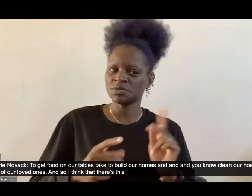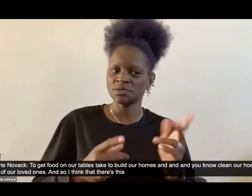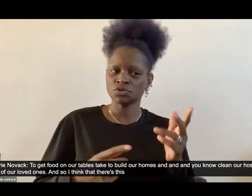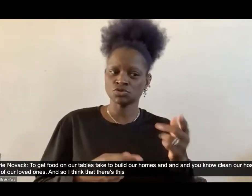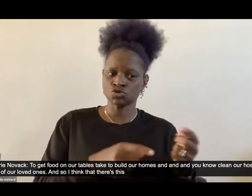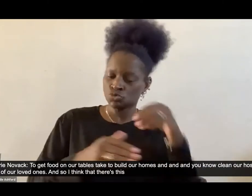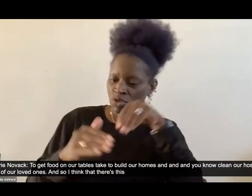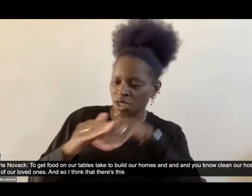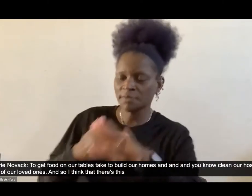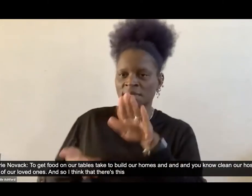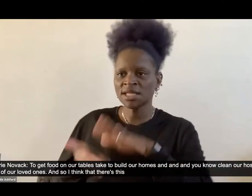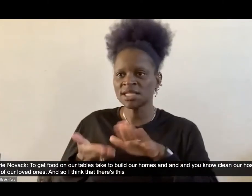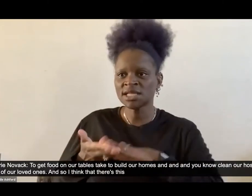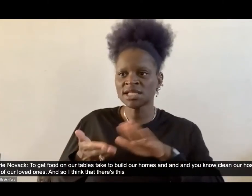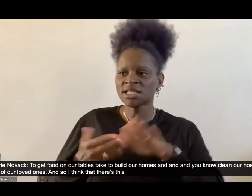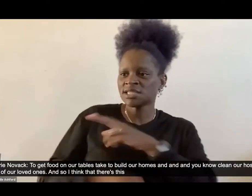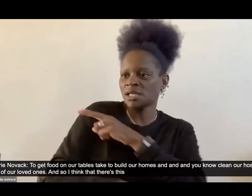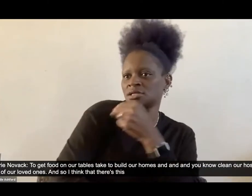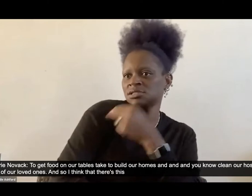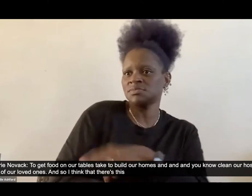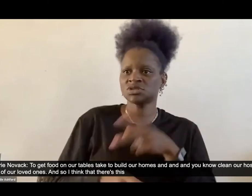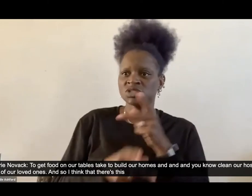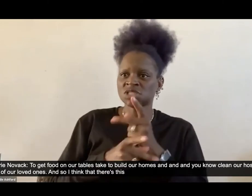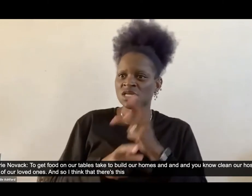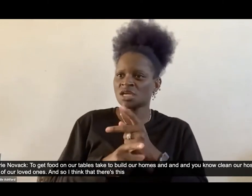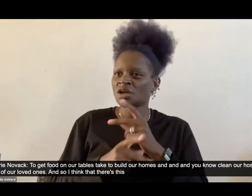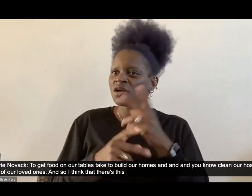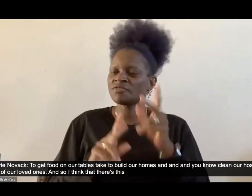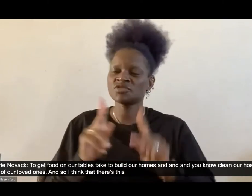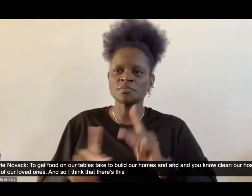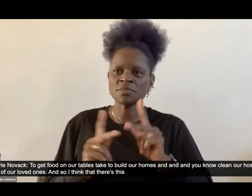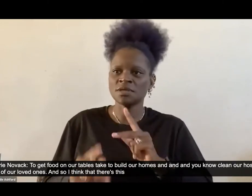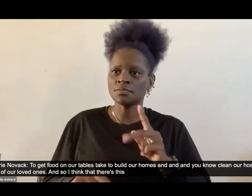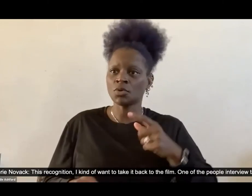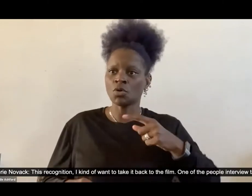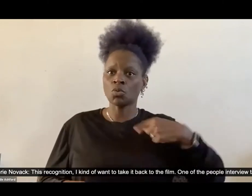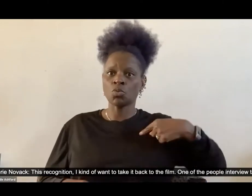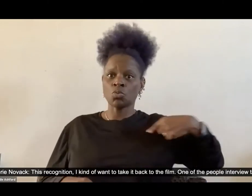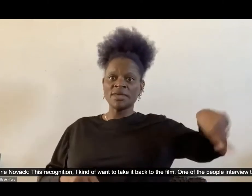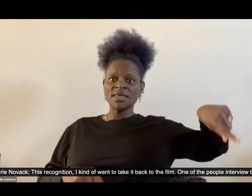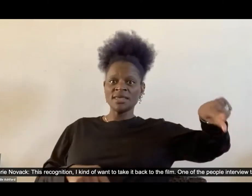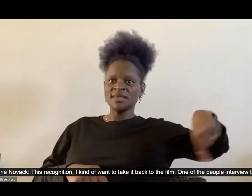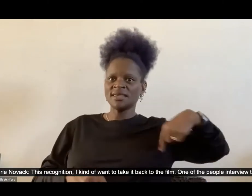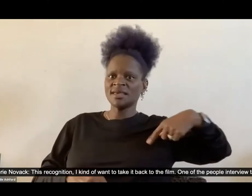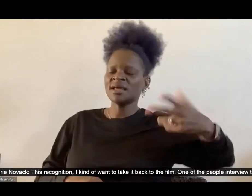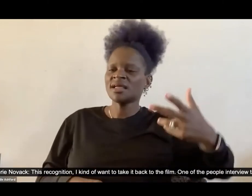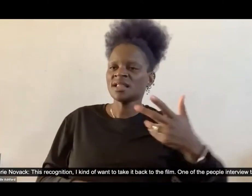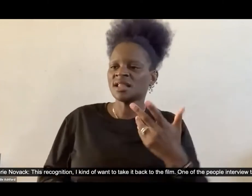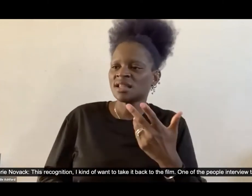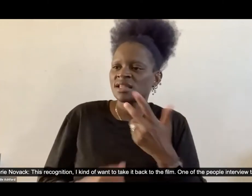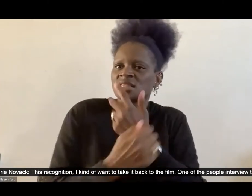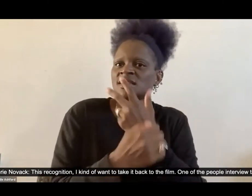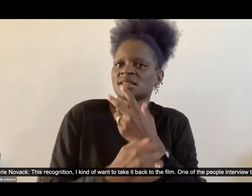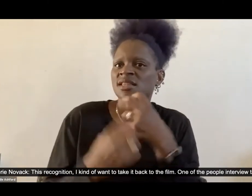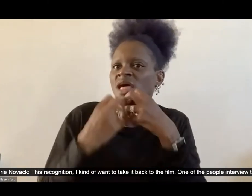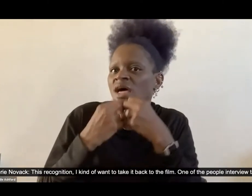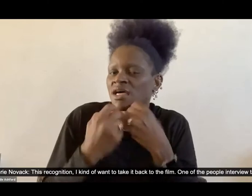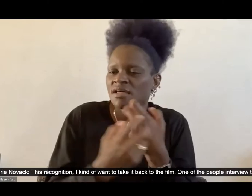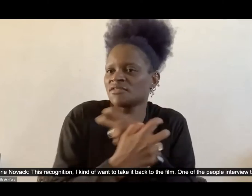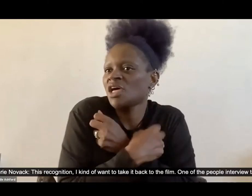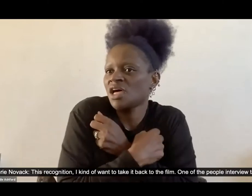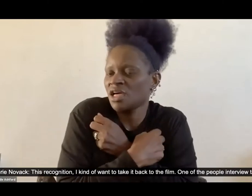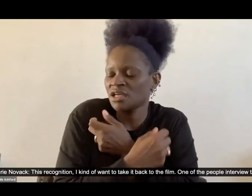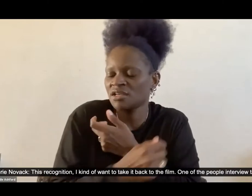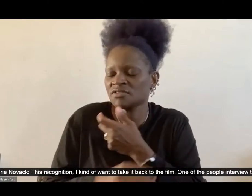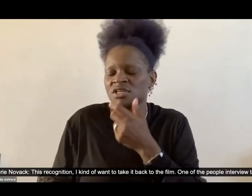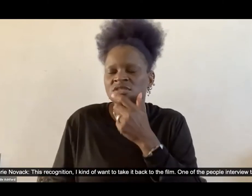and take care of our loved ones. Um, and so I think that there's this, this, uh, recognition, and I kind of want to take it